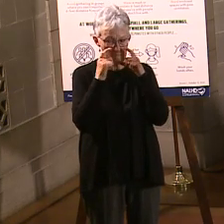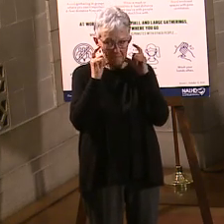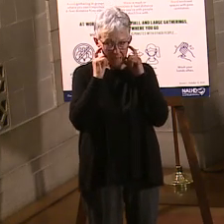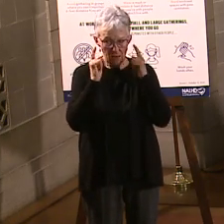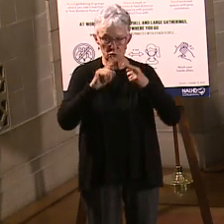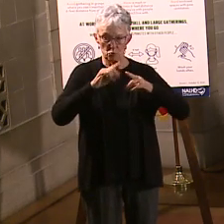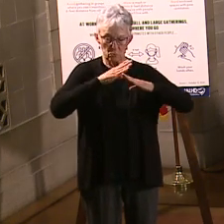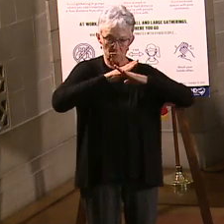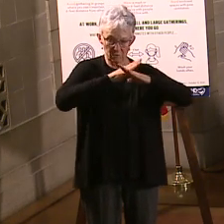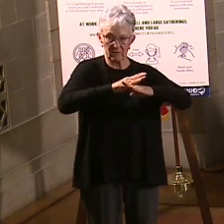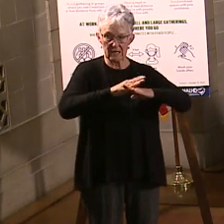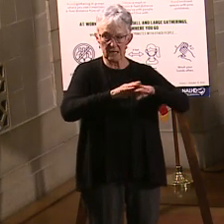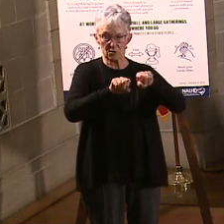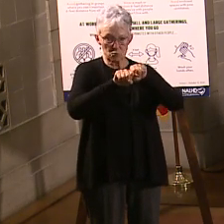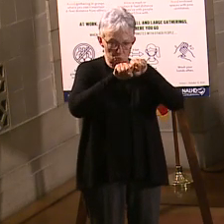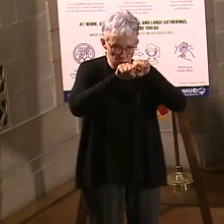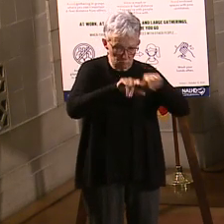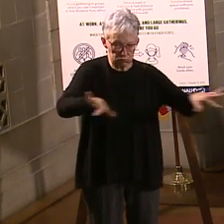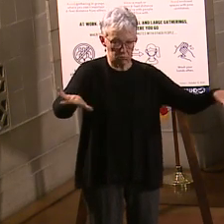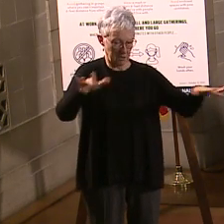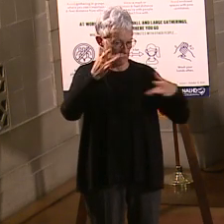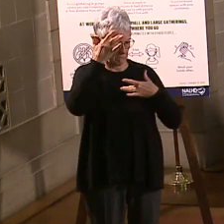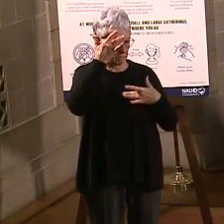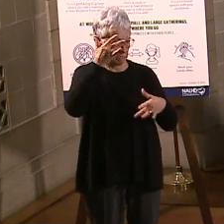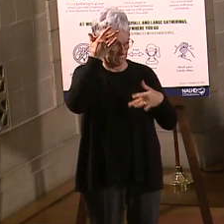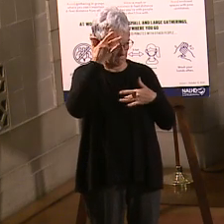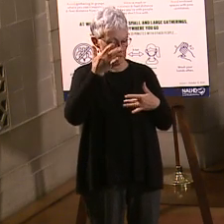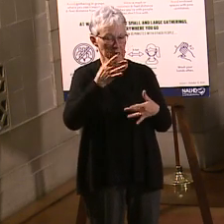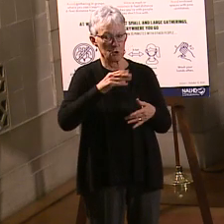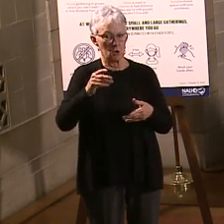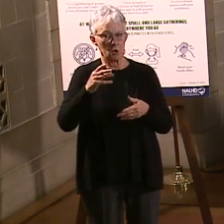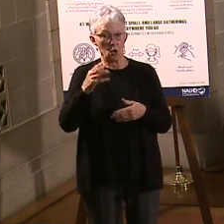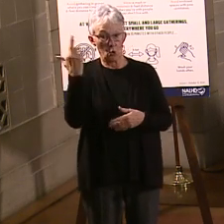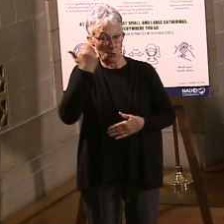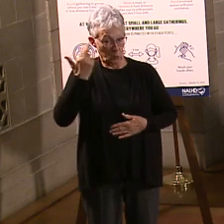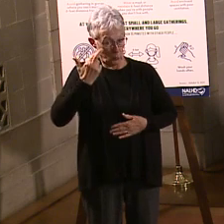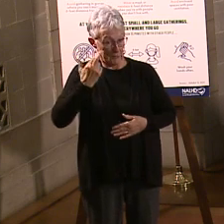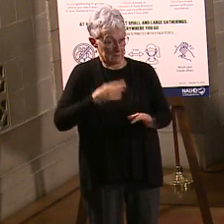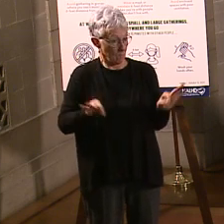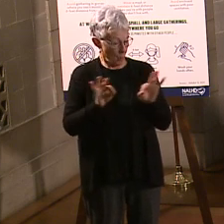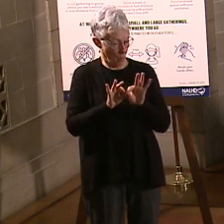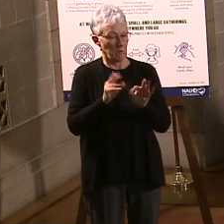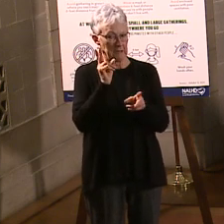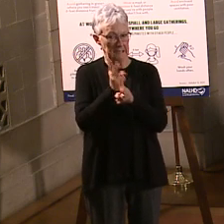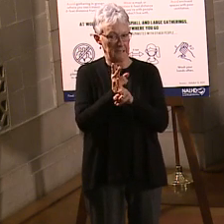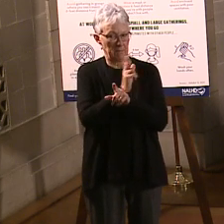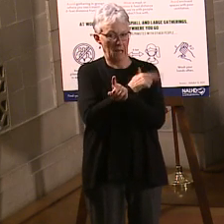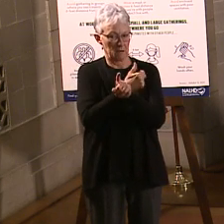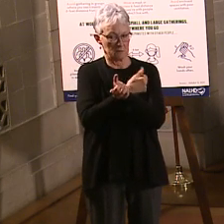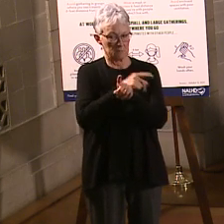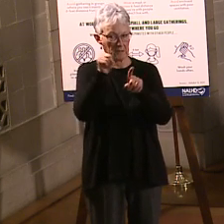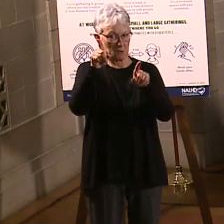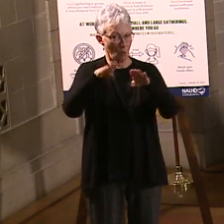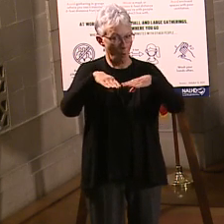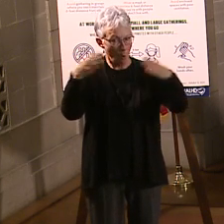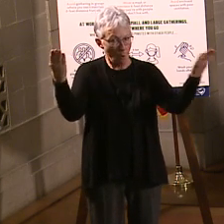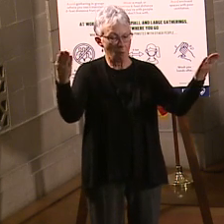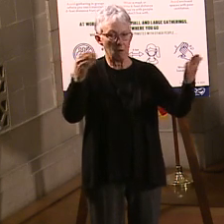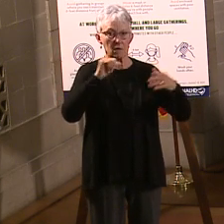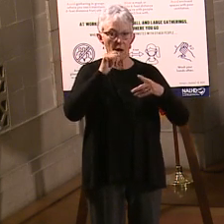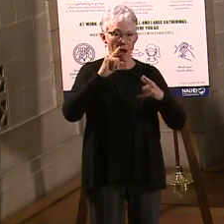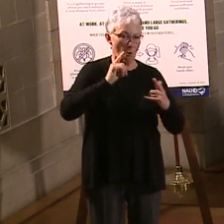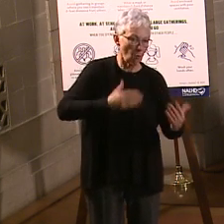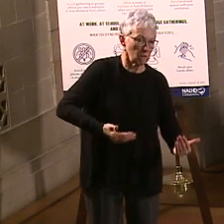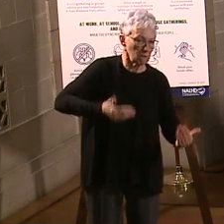of virus here. So that we can make sure that we preserve our hospital capacity, get people vaccinated as these new strains